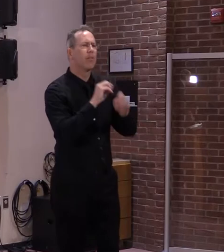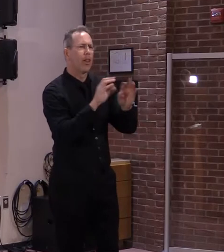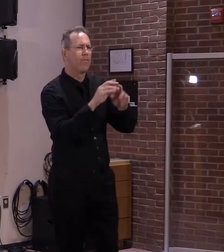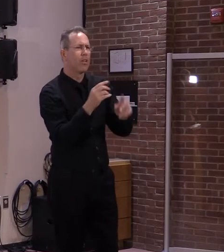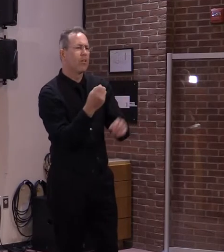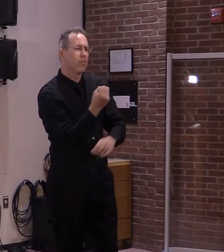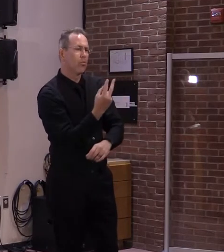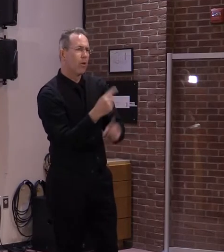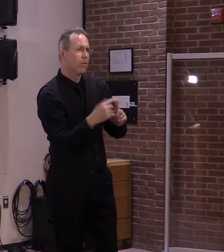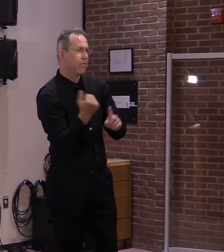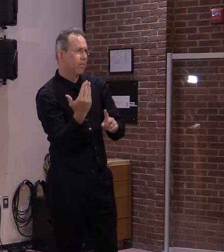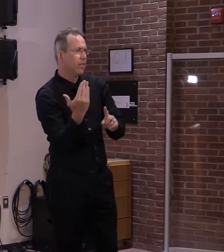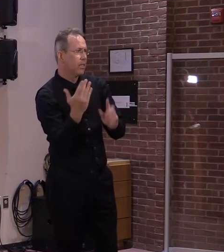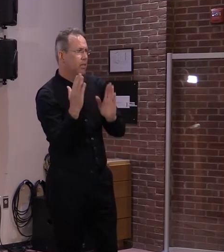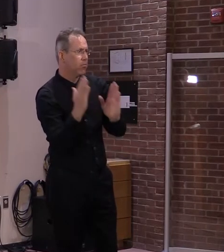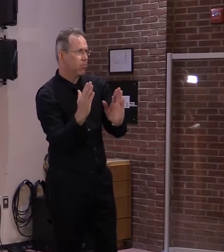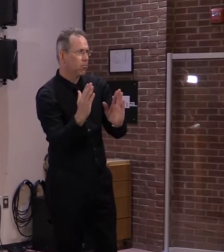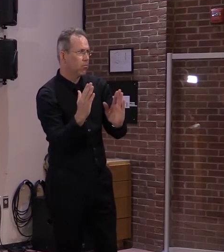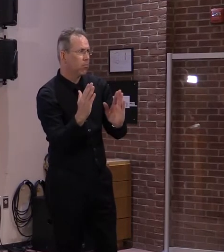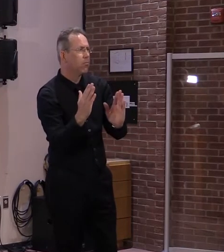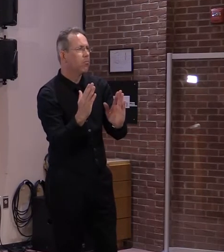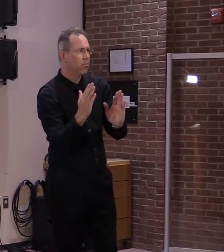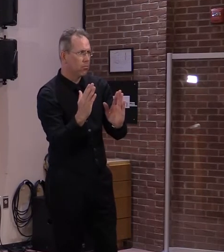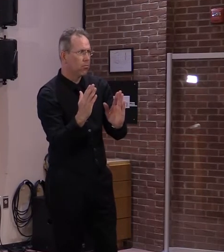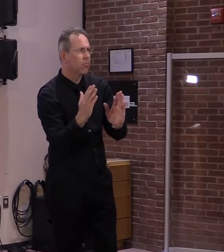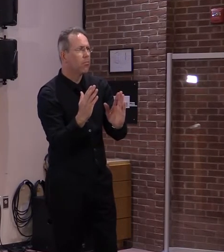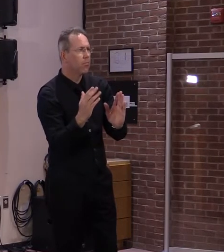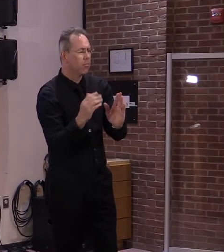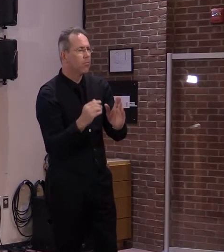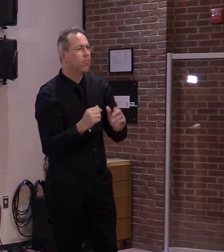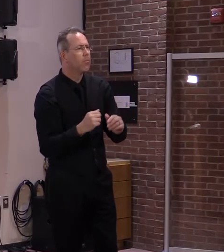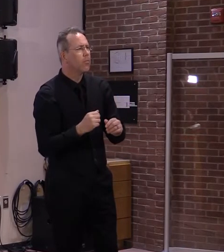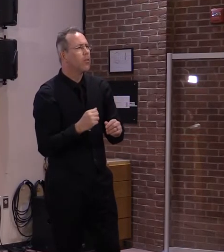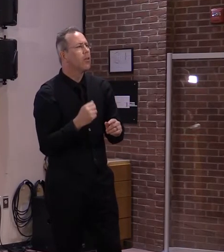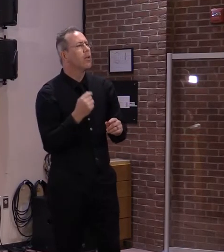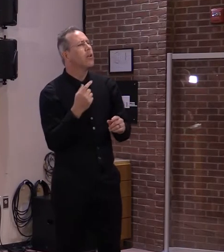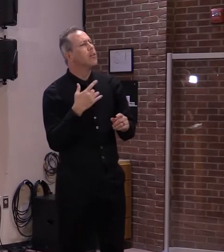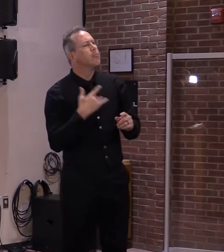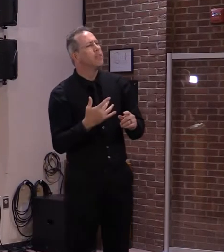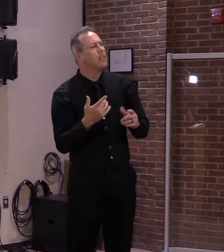probably become active late in May at the earliest.